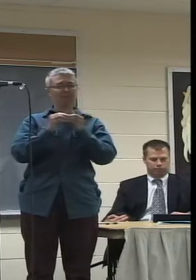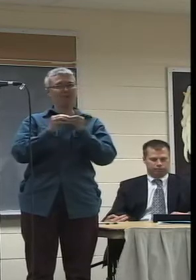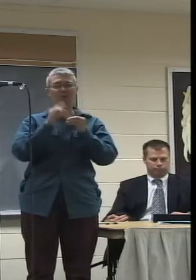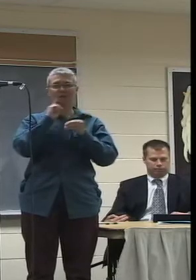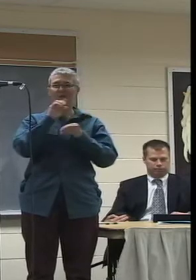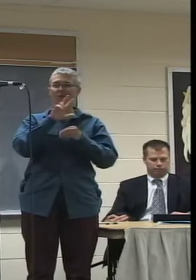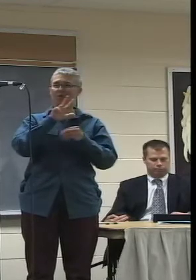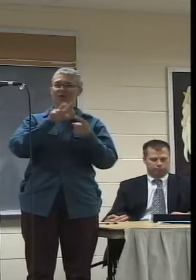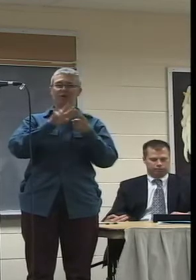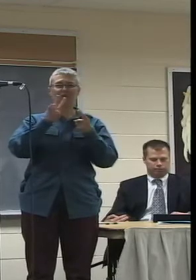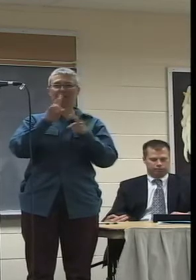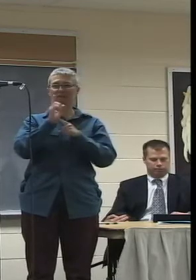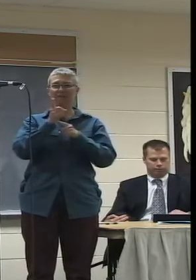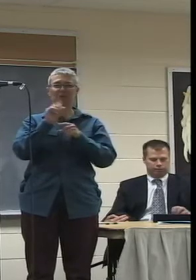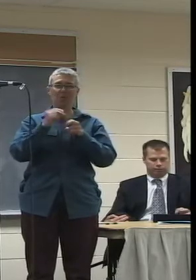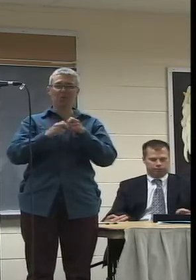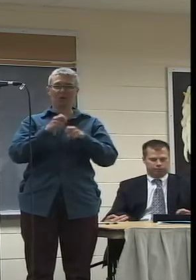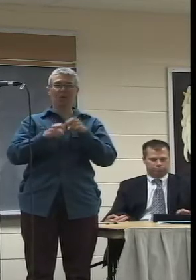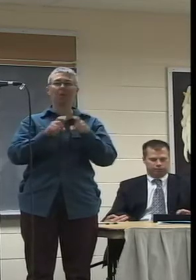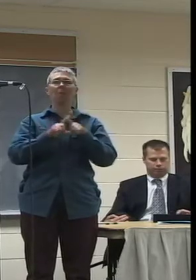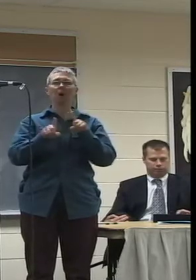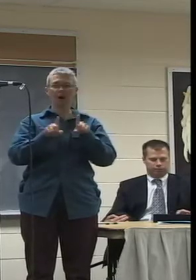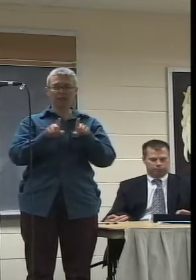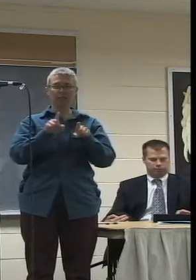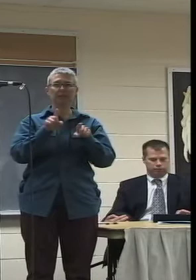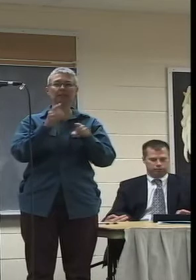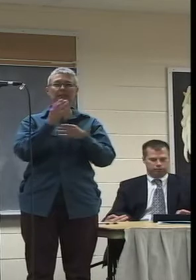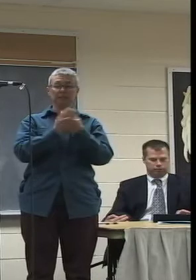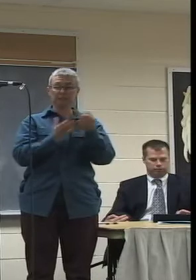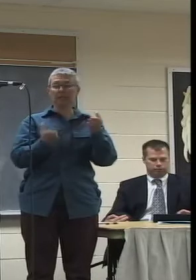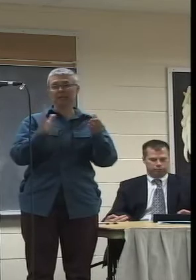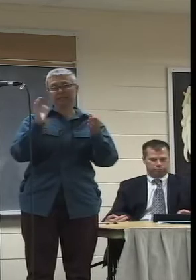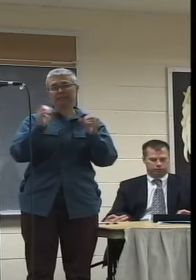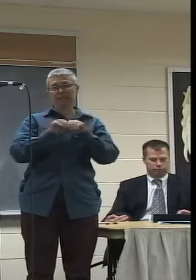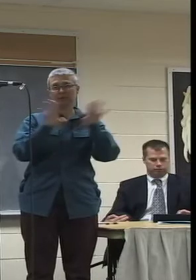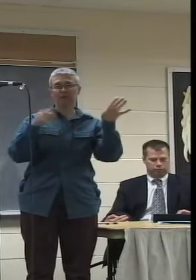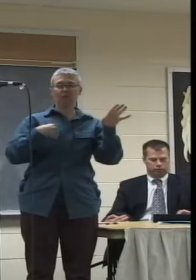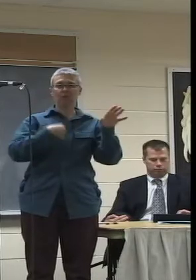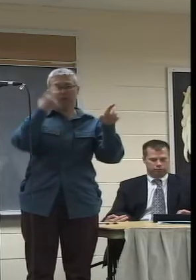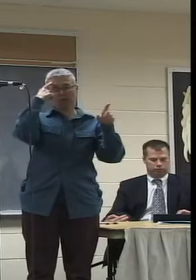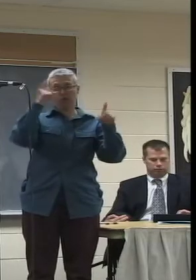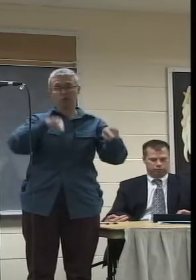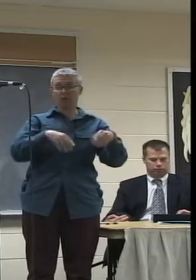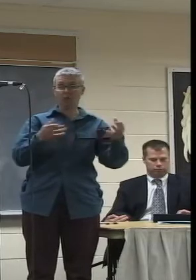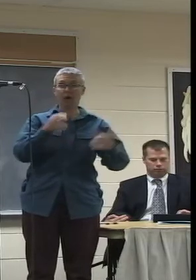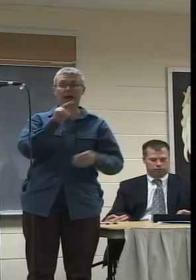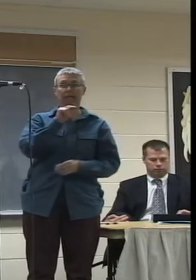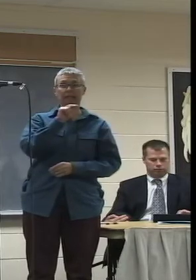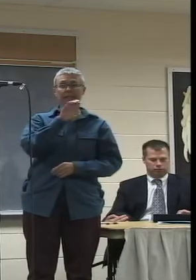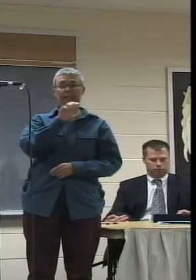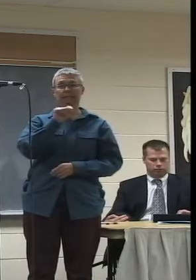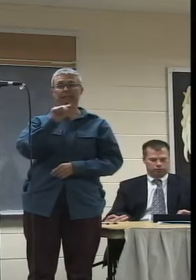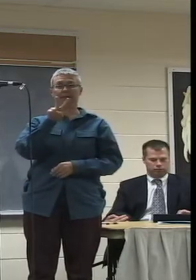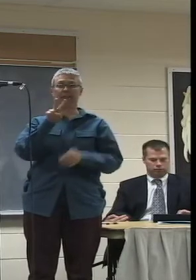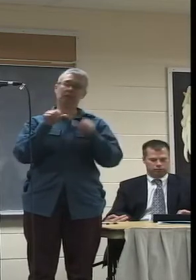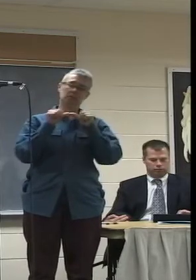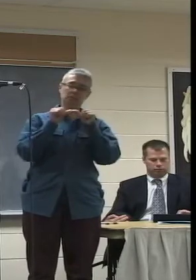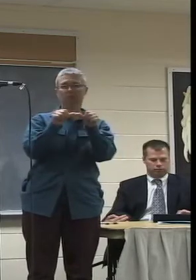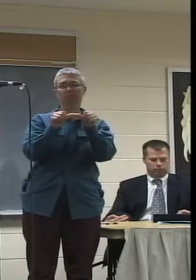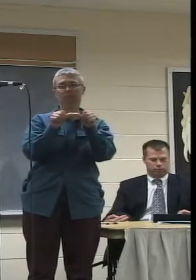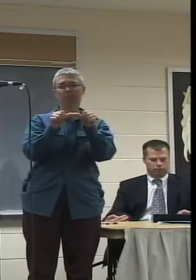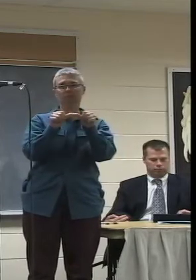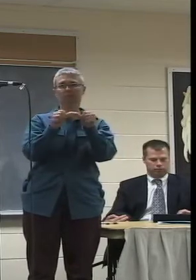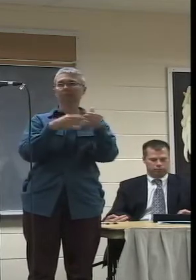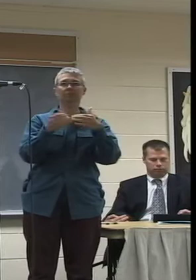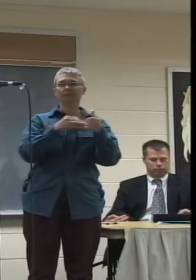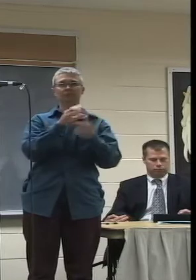minutes. But there's some things that we probably all agree on. One is that NCTV is really here to stay. Whether or not Comcast stays